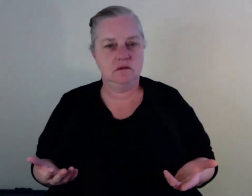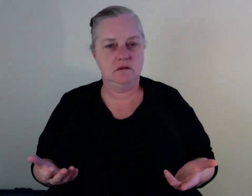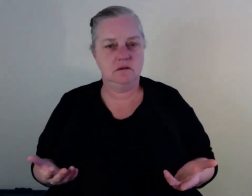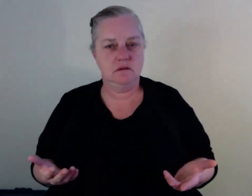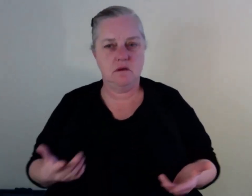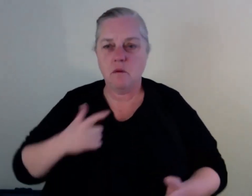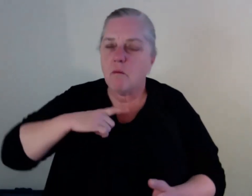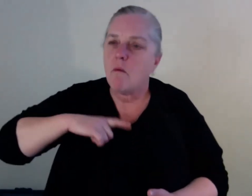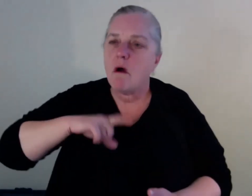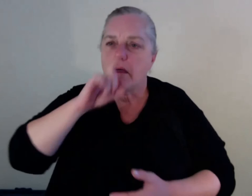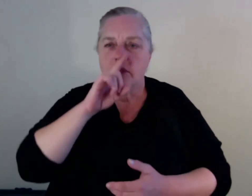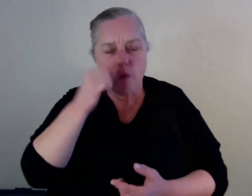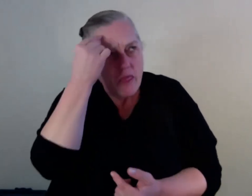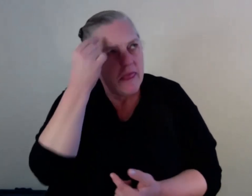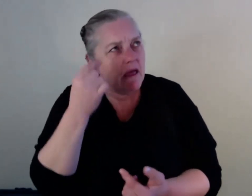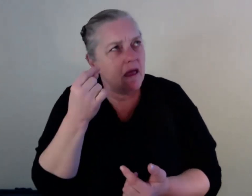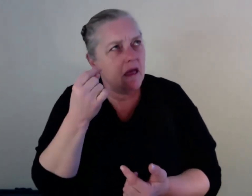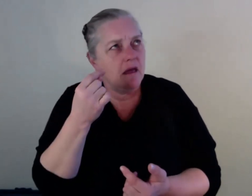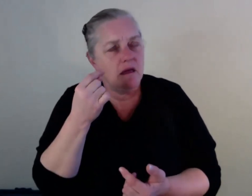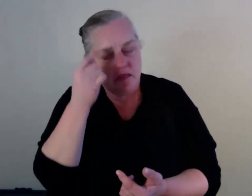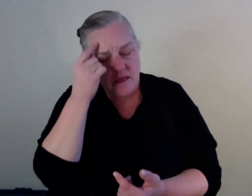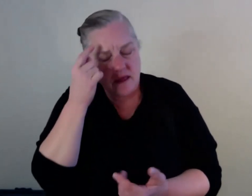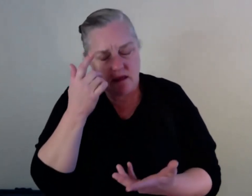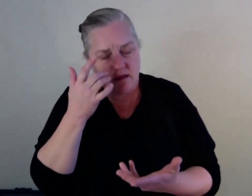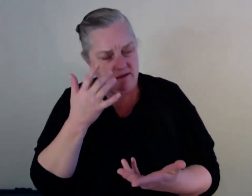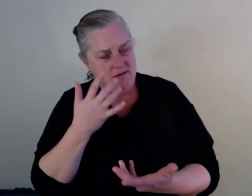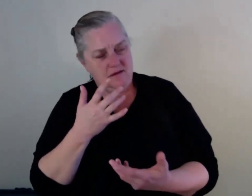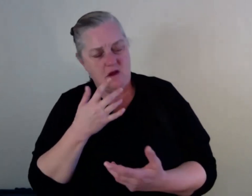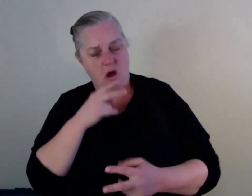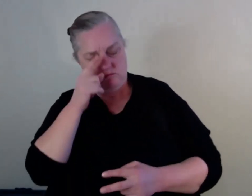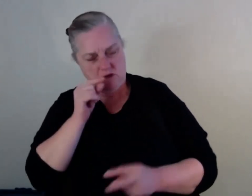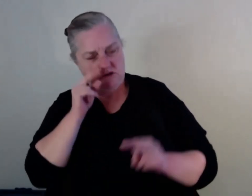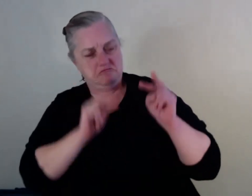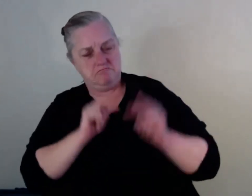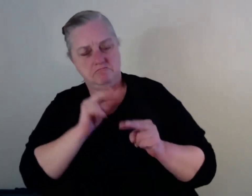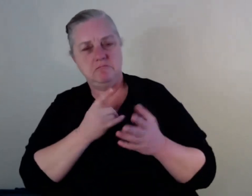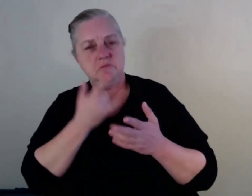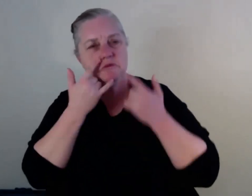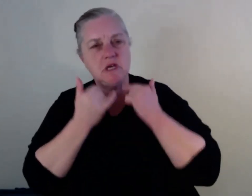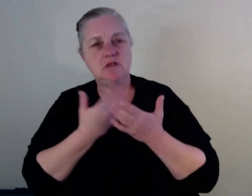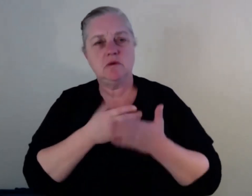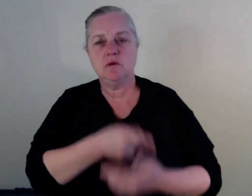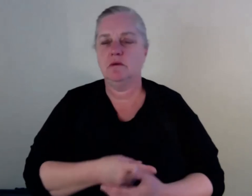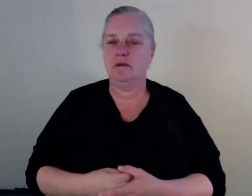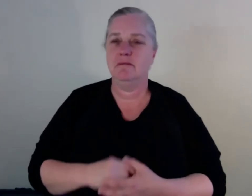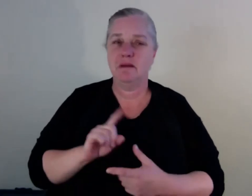grave, the rich will go to the same grave and the poor will go to the same grave. No one can take no money, no power, no cars, no